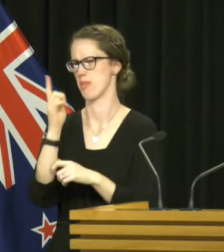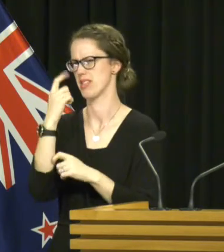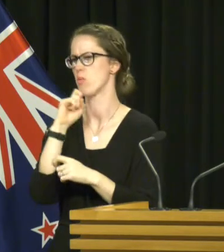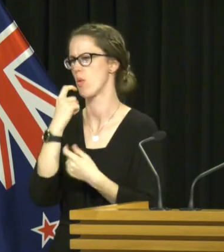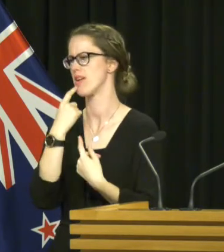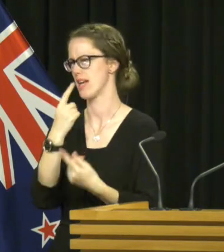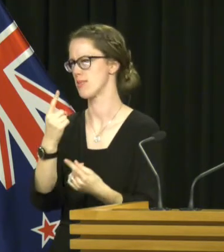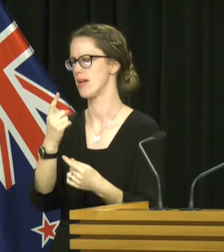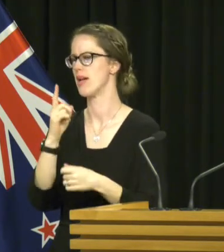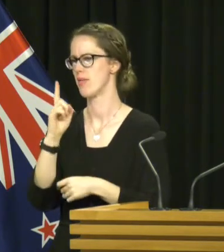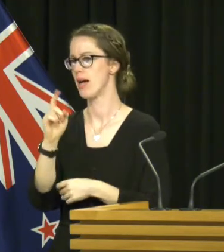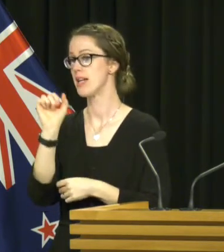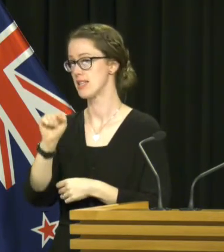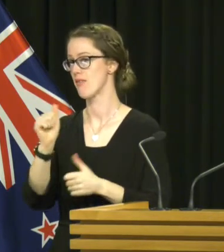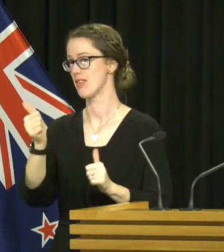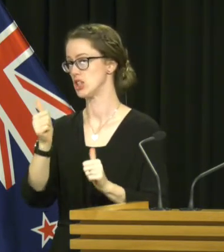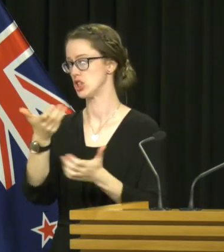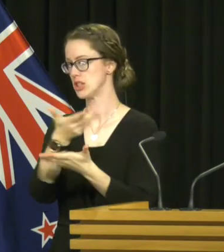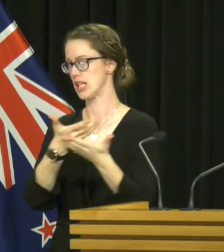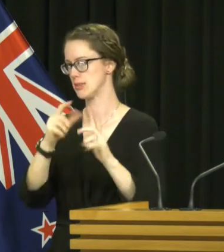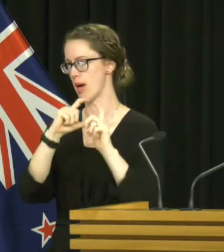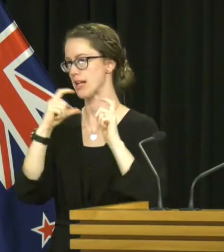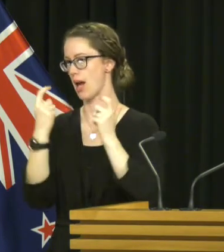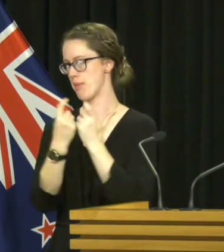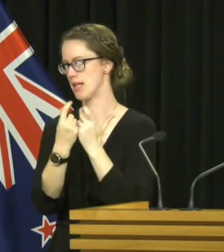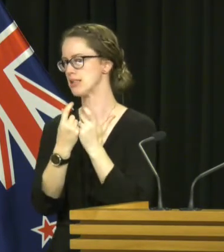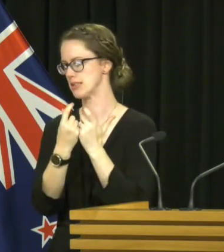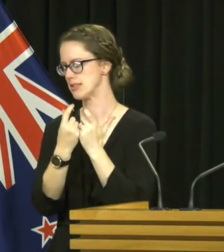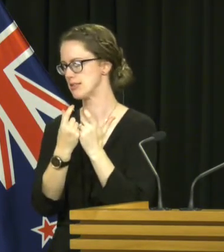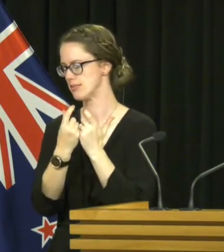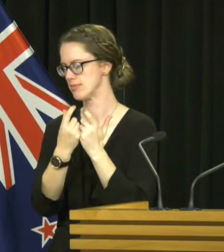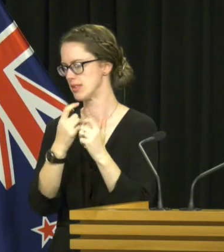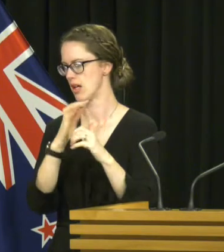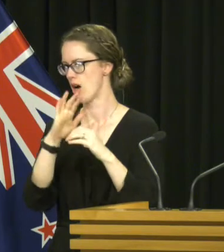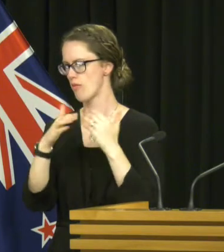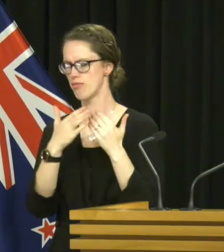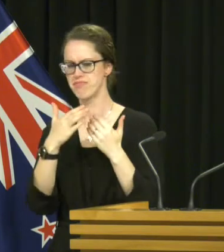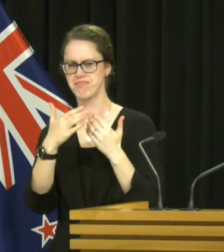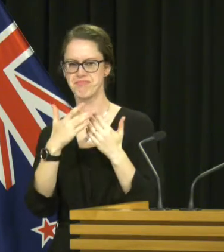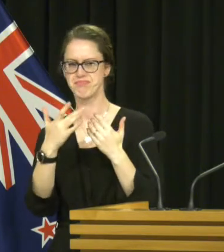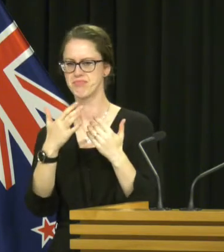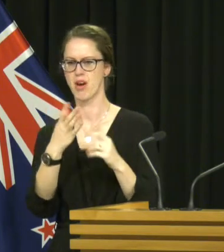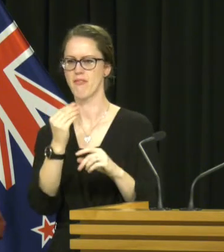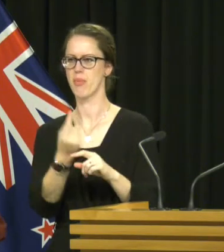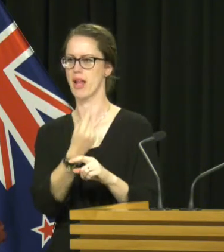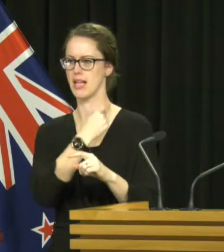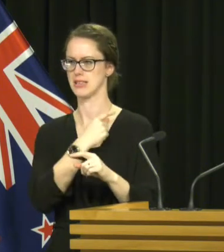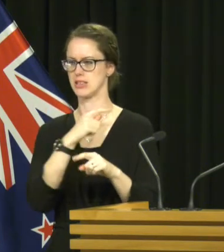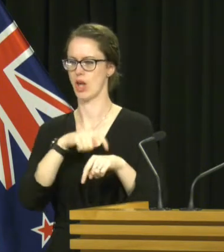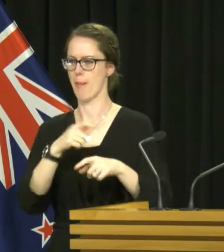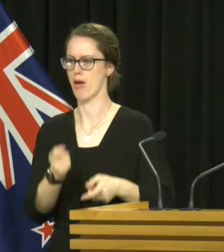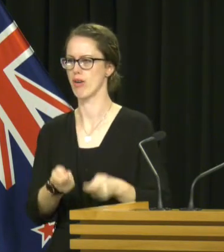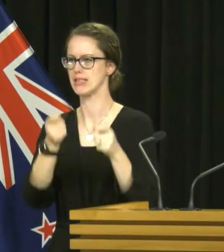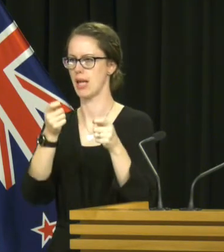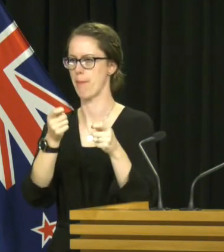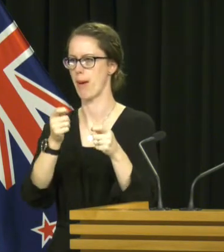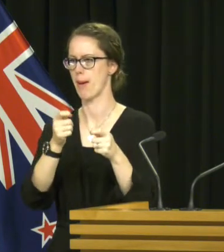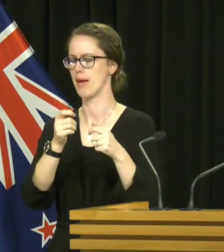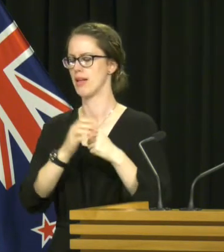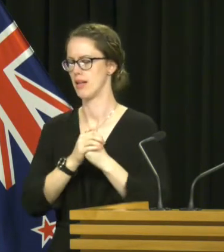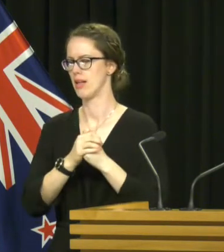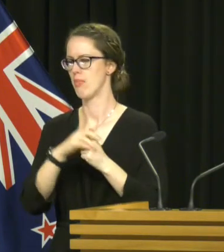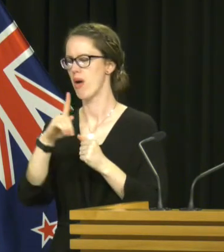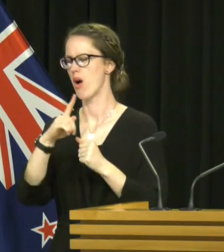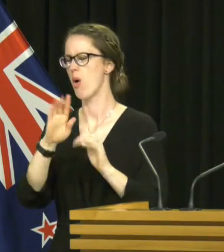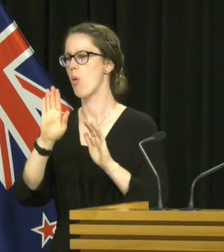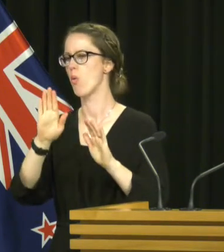will make announcements, but it has been discussed by Cabinet since I last raised it in post-cab, but